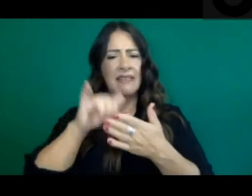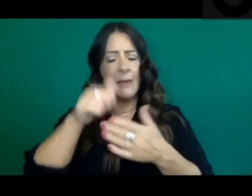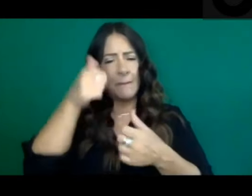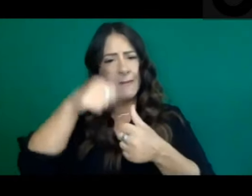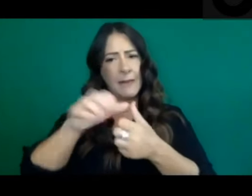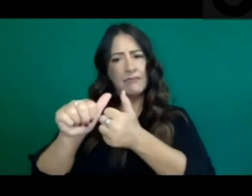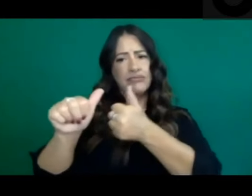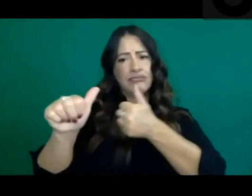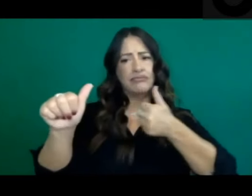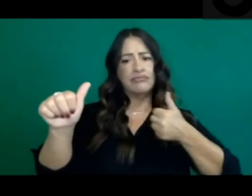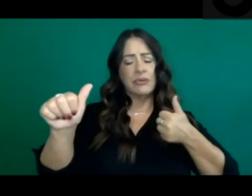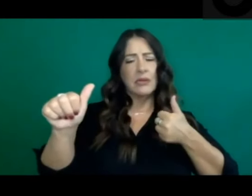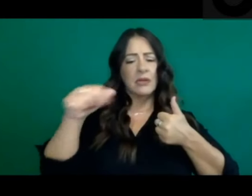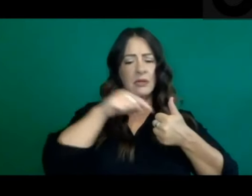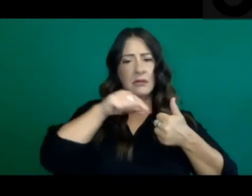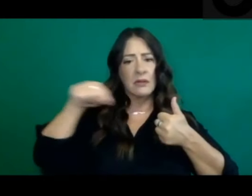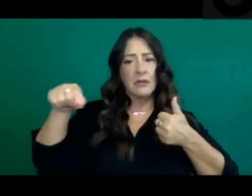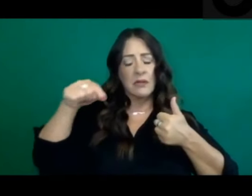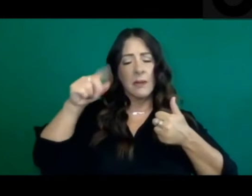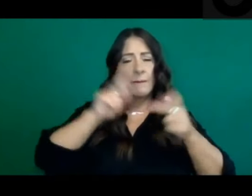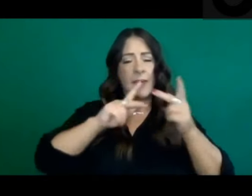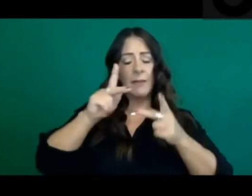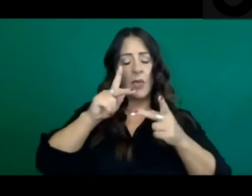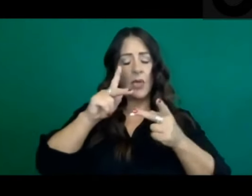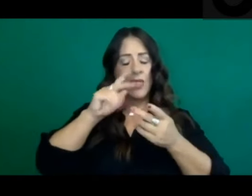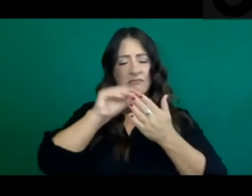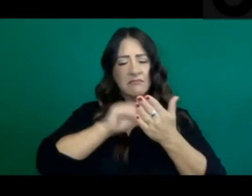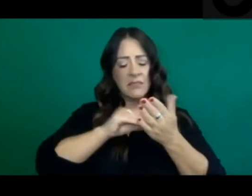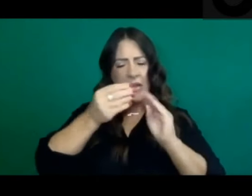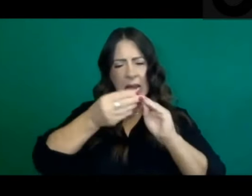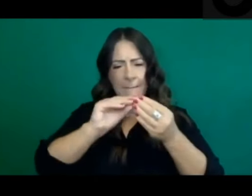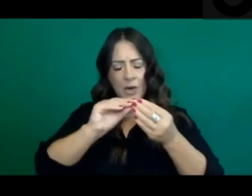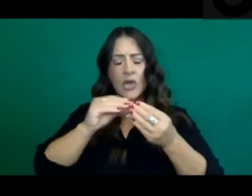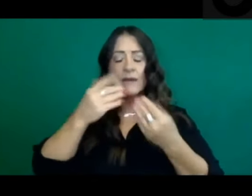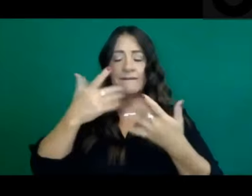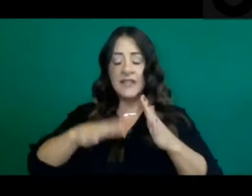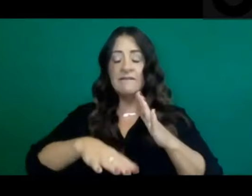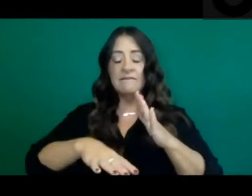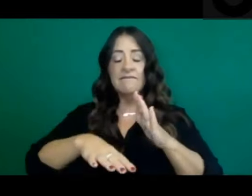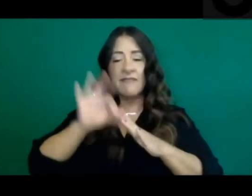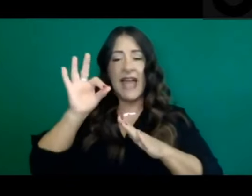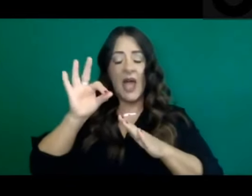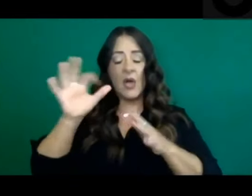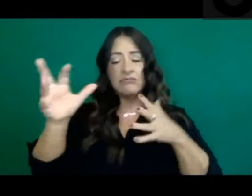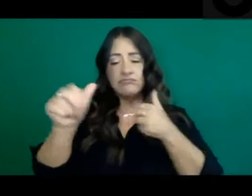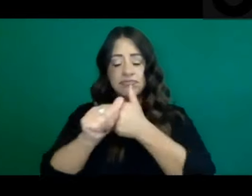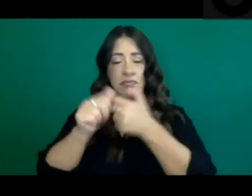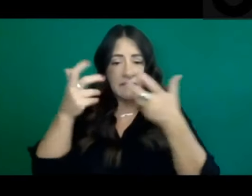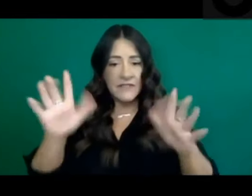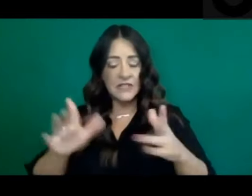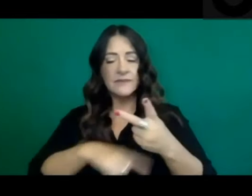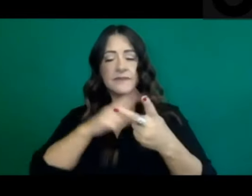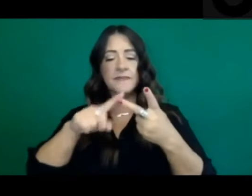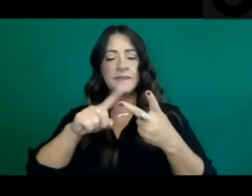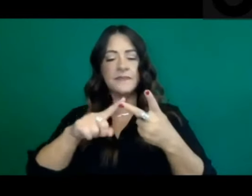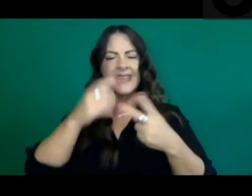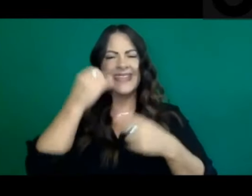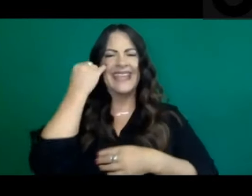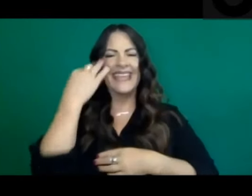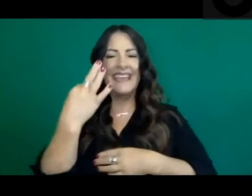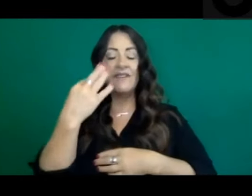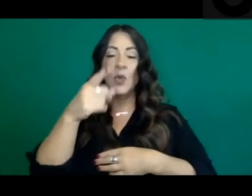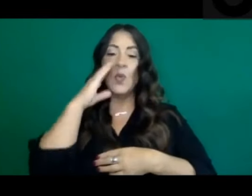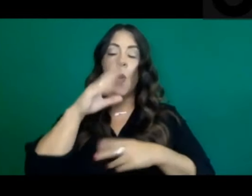cleared and the counties have all the data data that they were waiting for, number one. And number two is when accounting falls off the